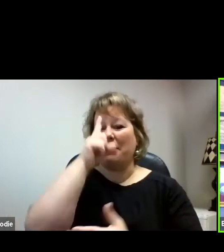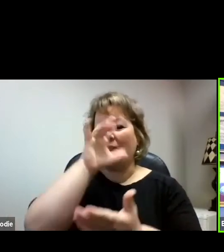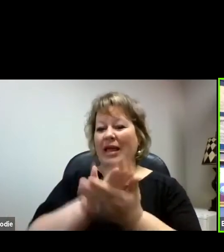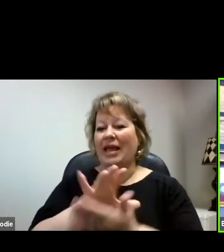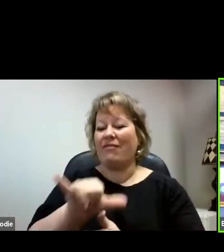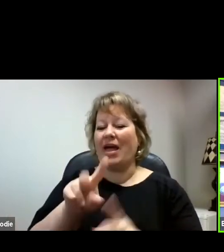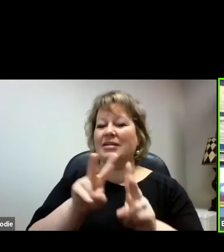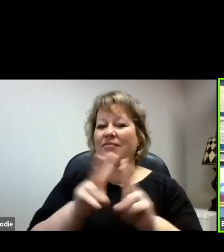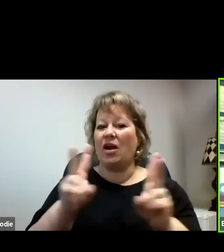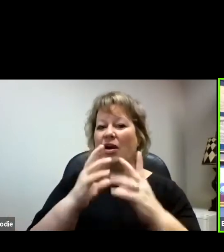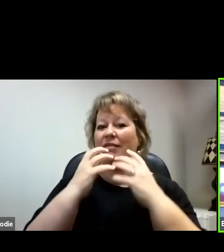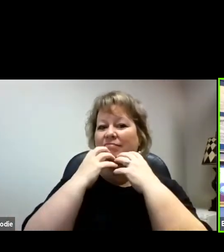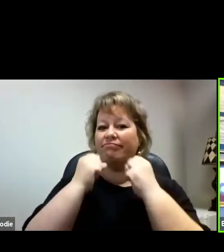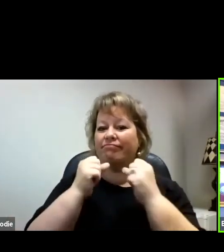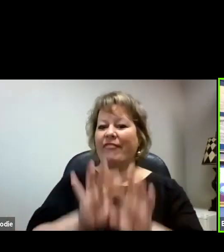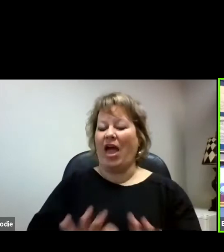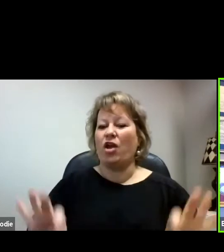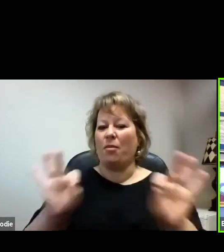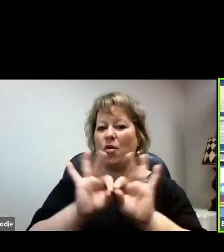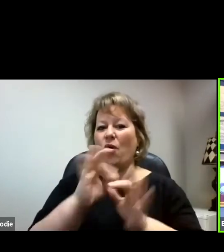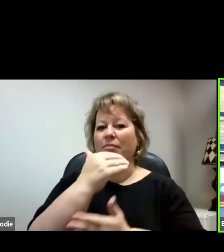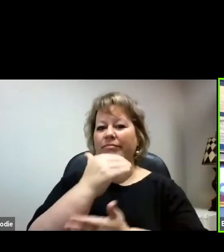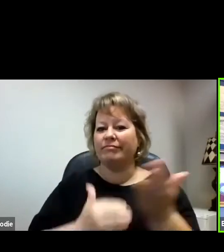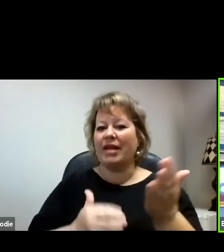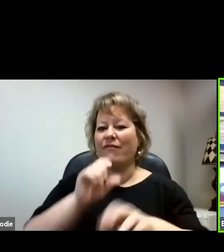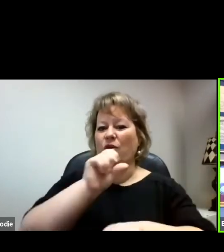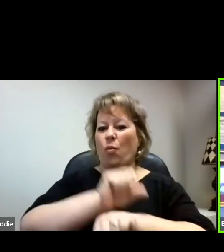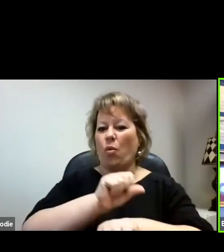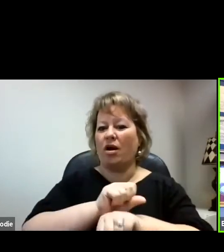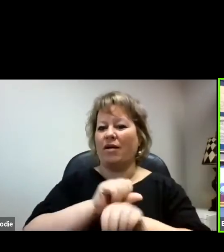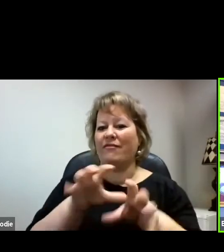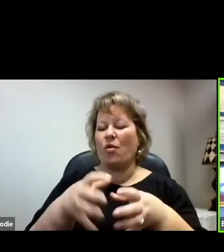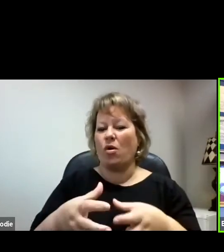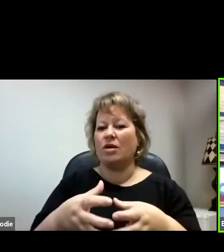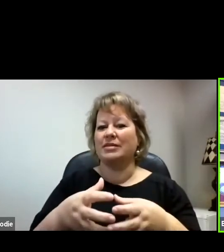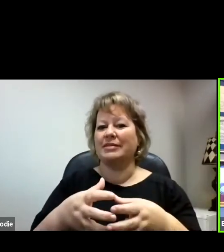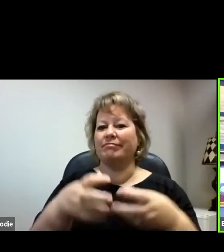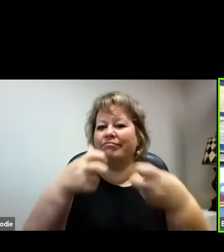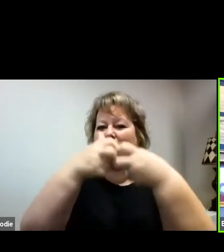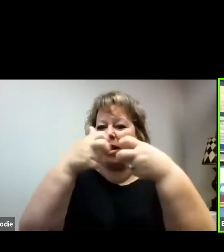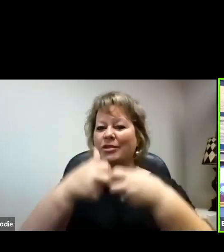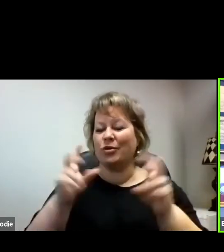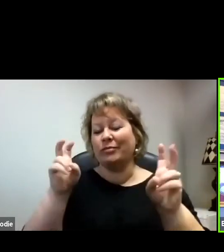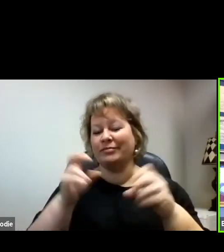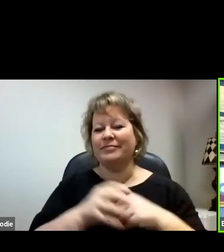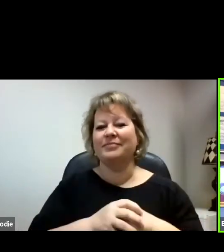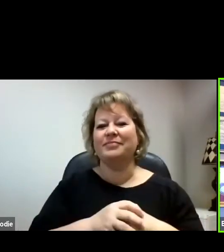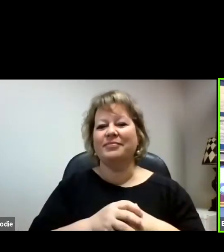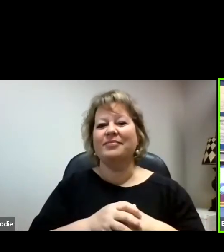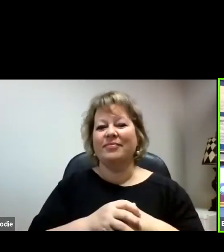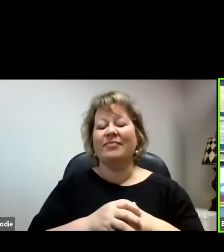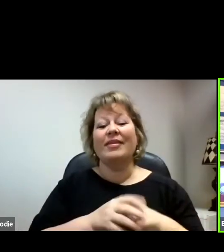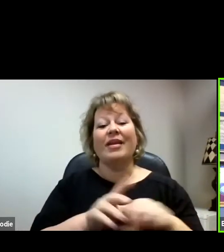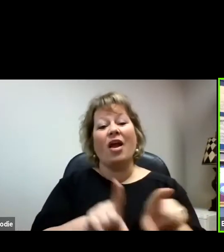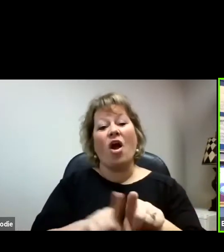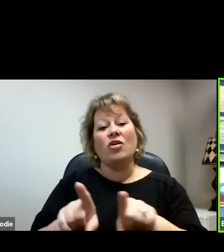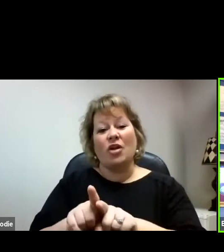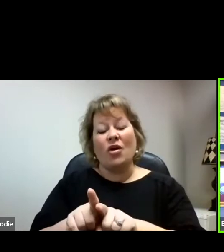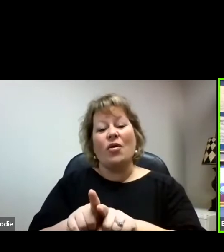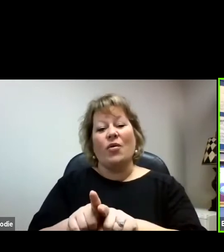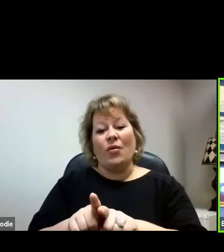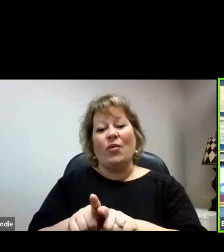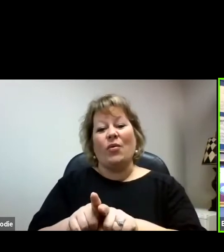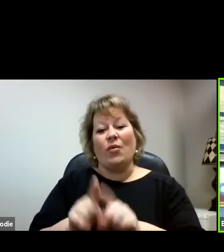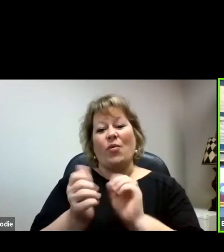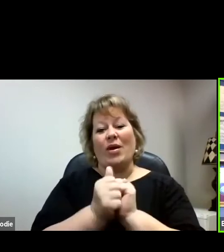piece of the workforce puzzle. In addition to that, in the department, or excuse me, in